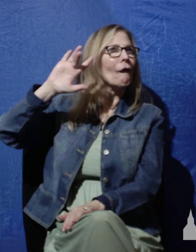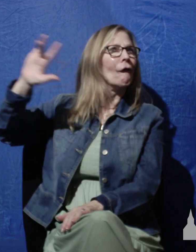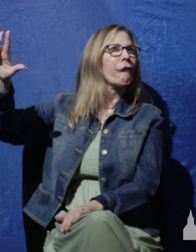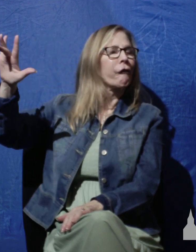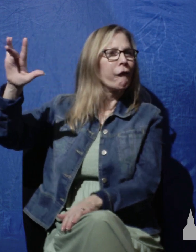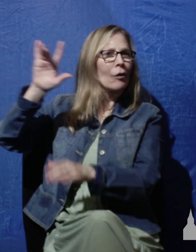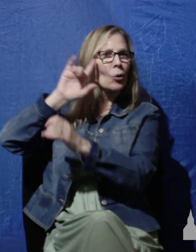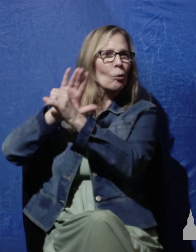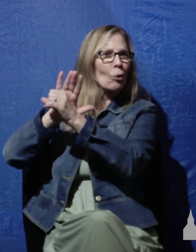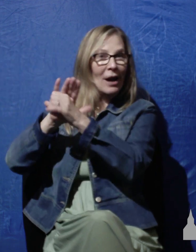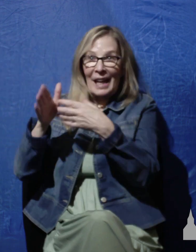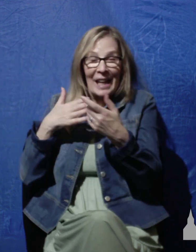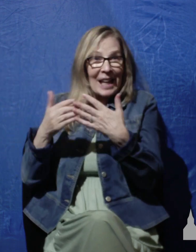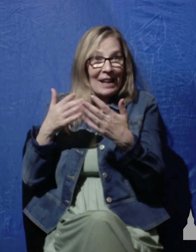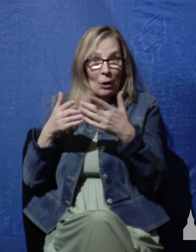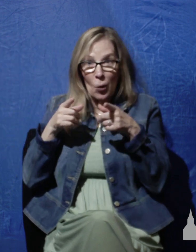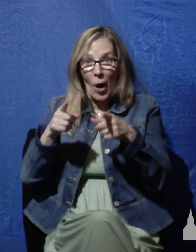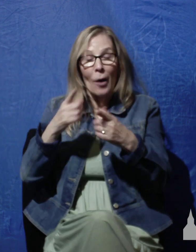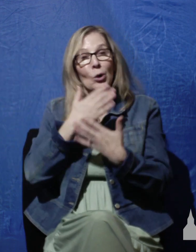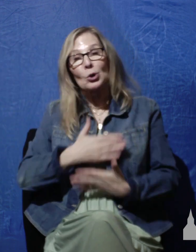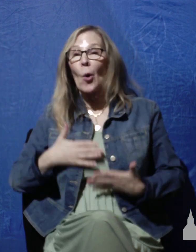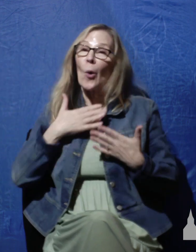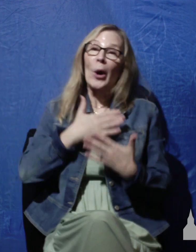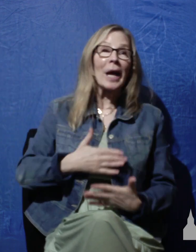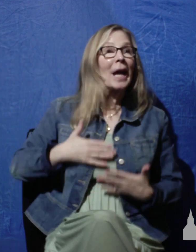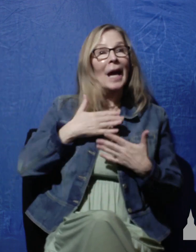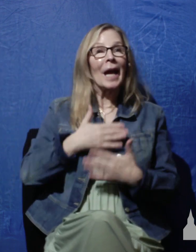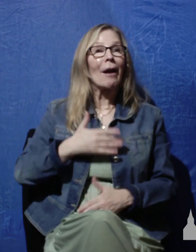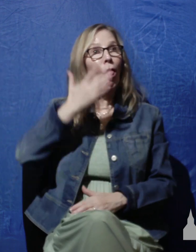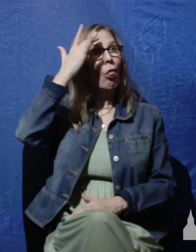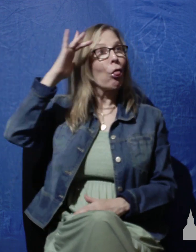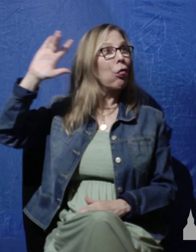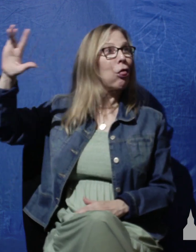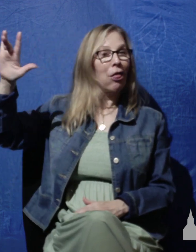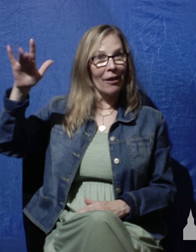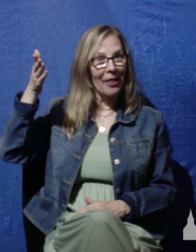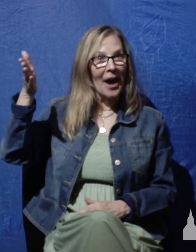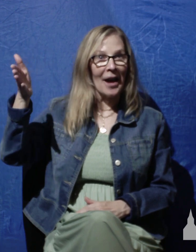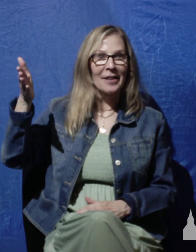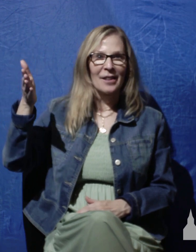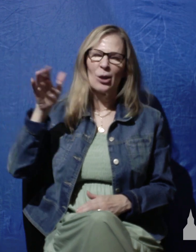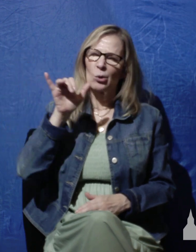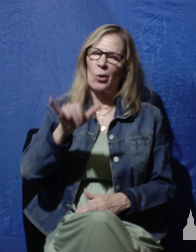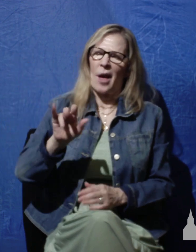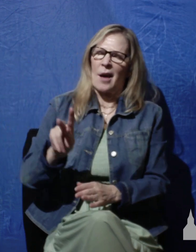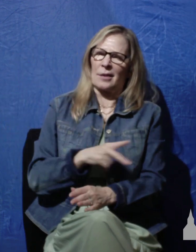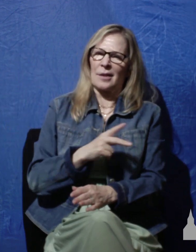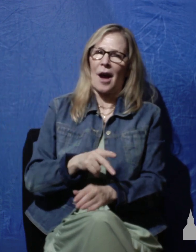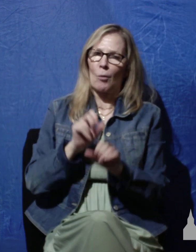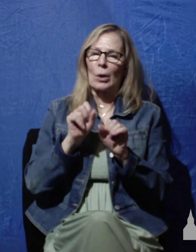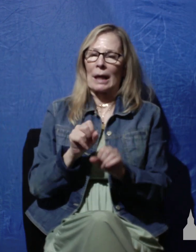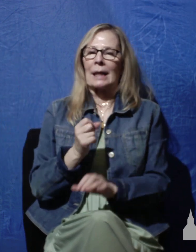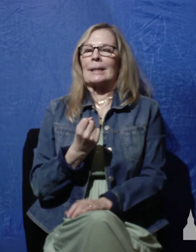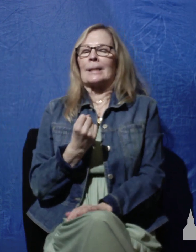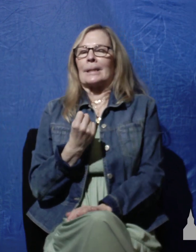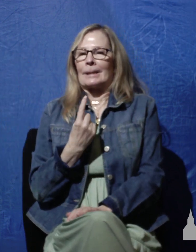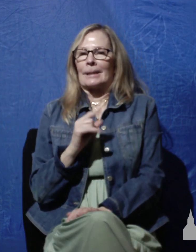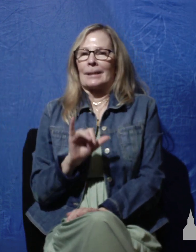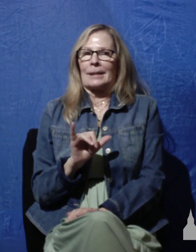even as we enjoy these blessings. So this is a psalm that we all can identify with because it was written by someone who's just like us,